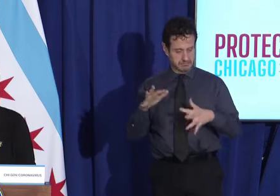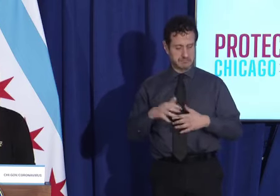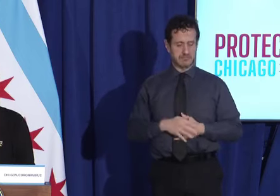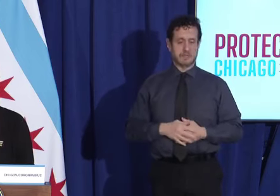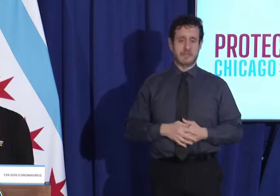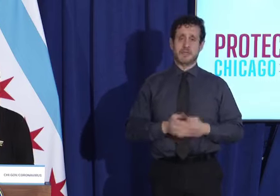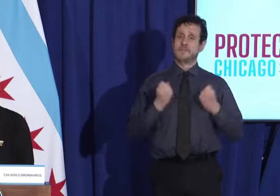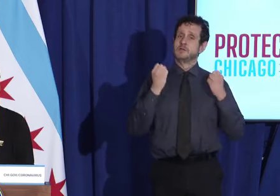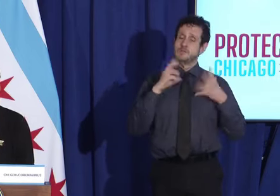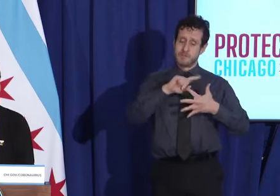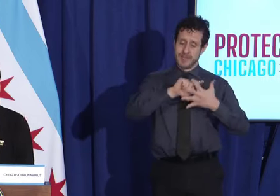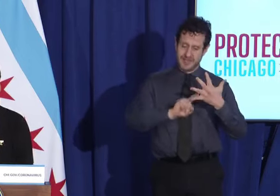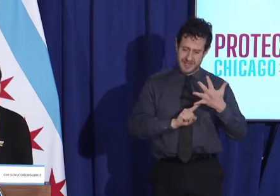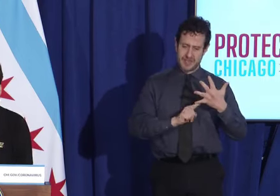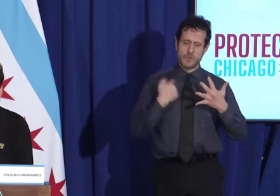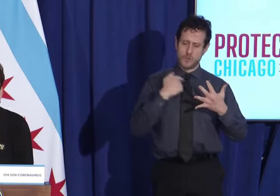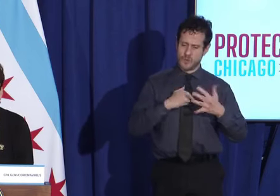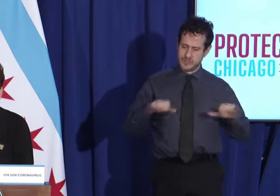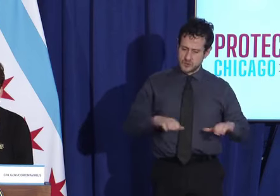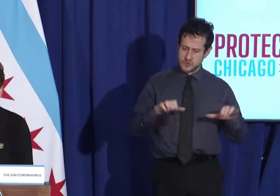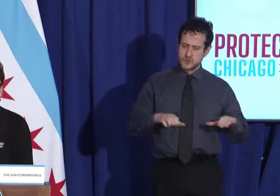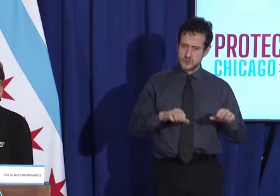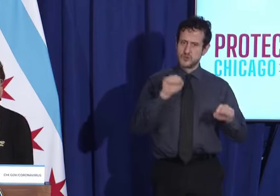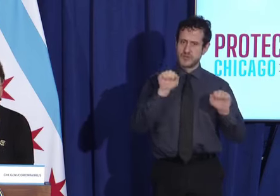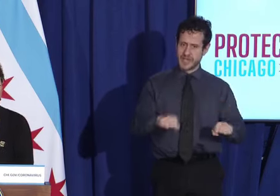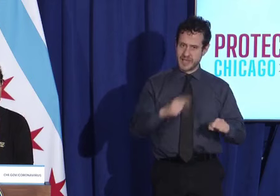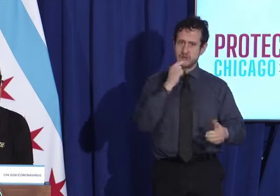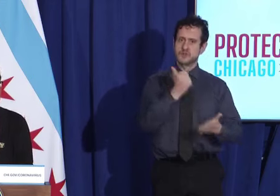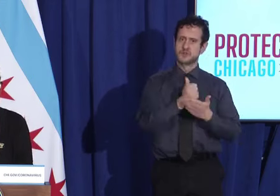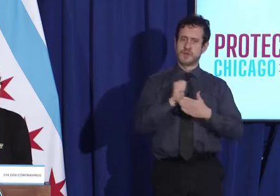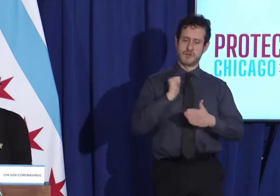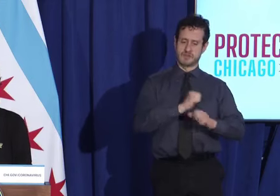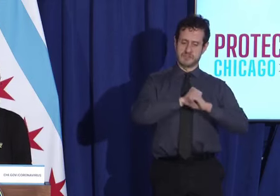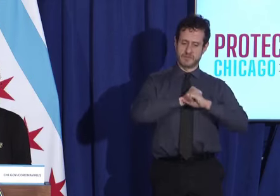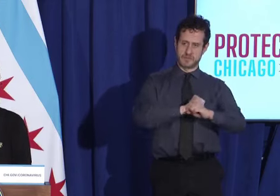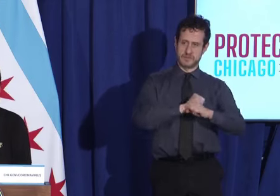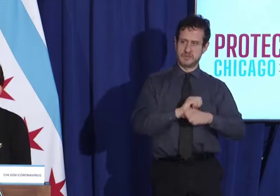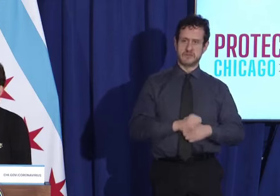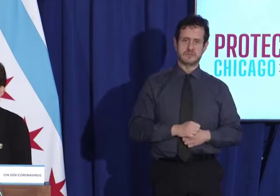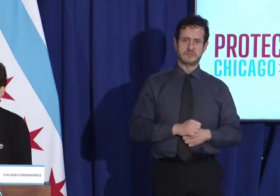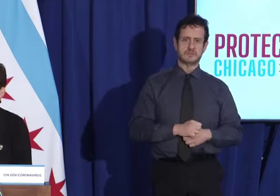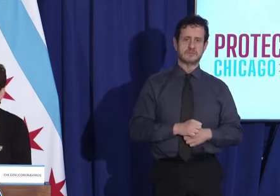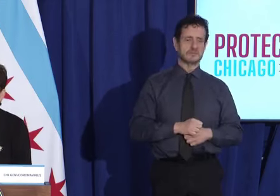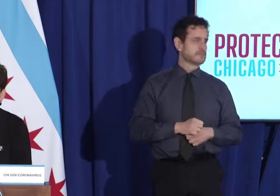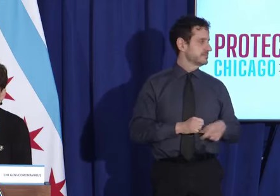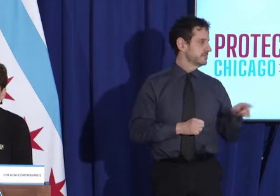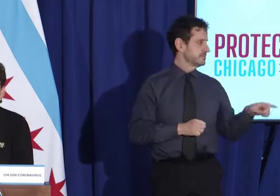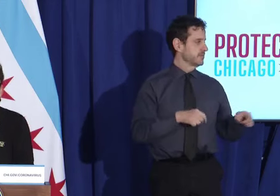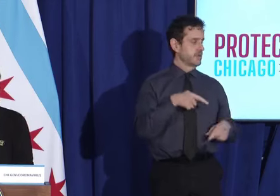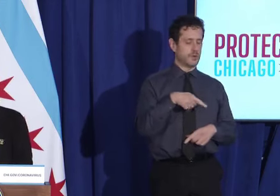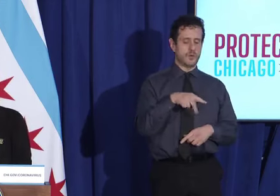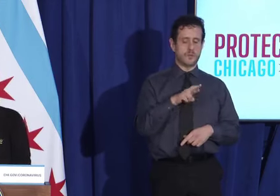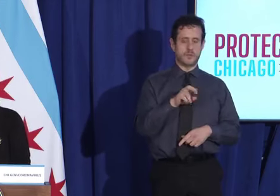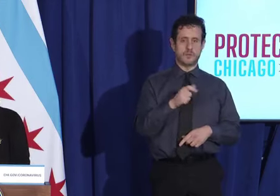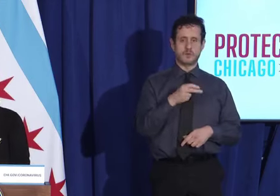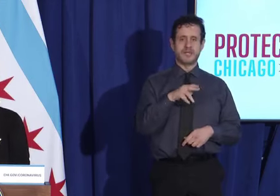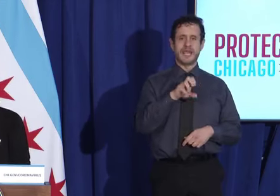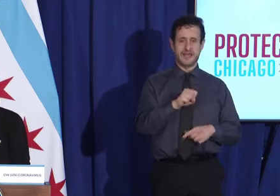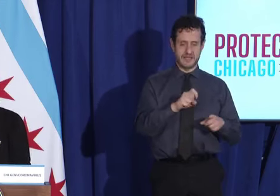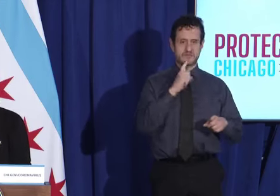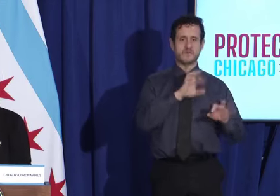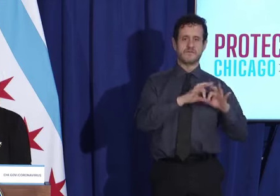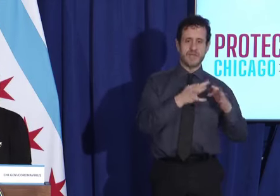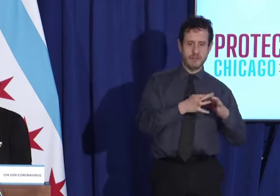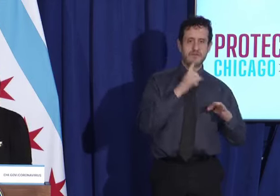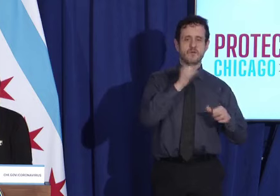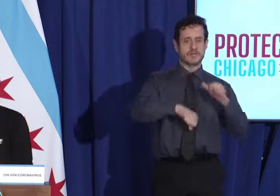many things that we can do to protect ourselves. Protegernos, proteger a nuestra familia, proteger a nuestros seres